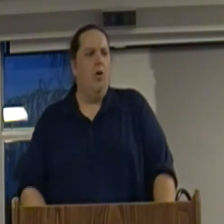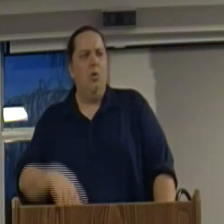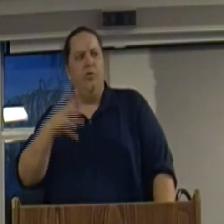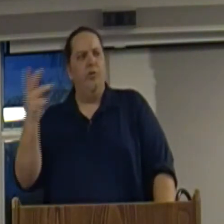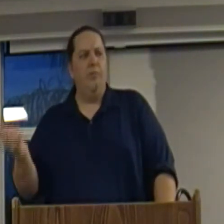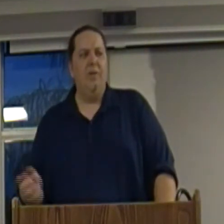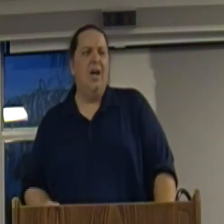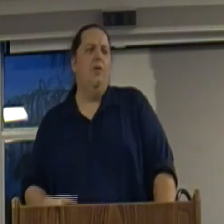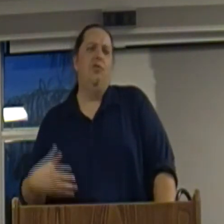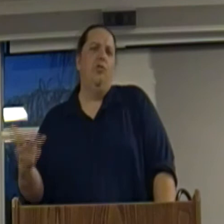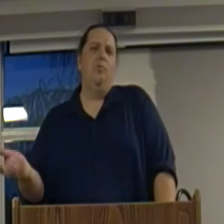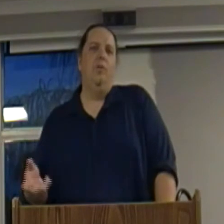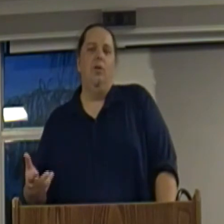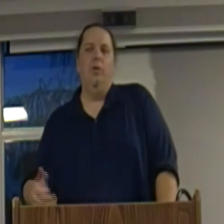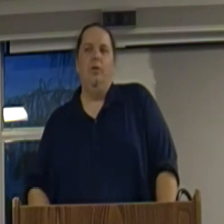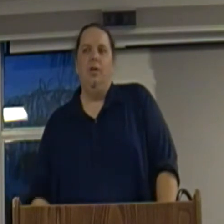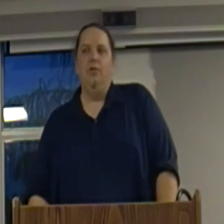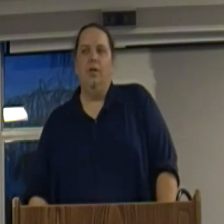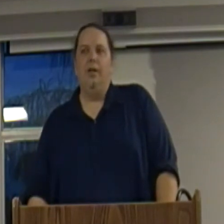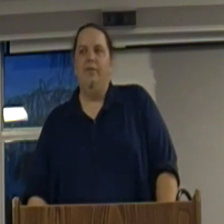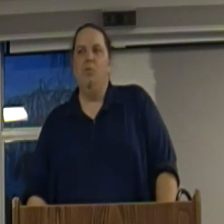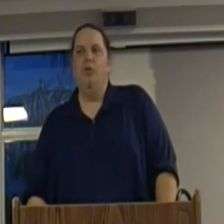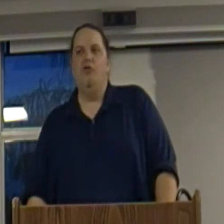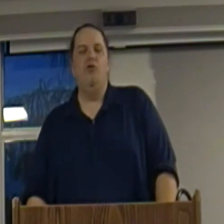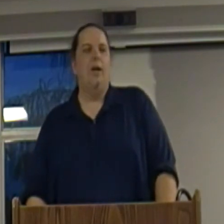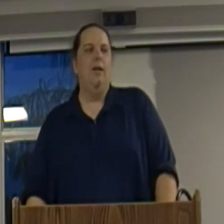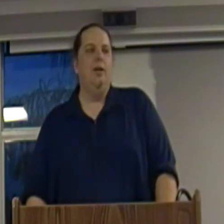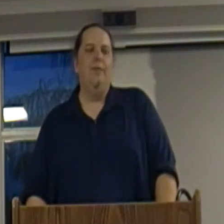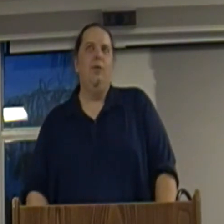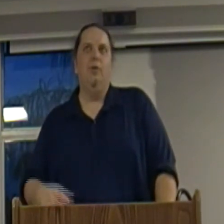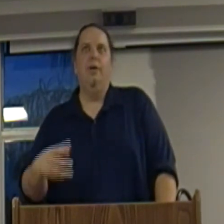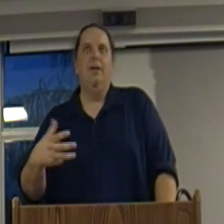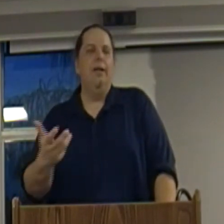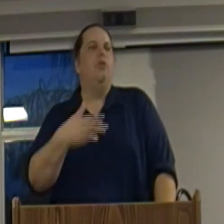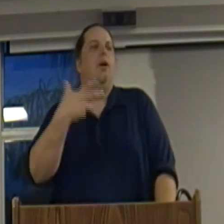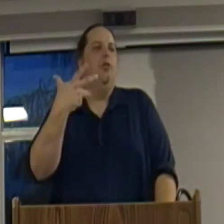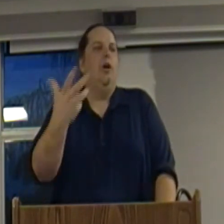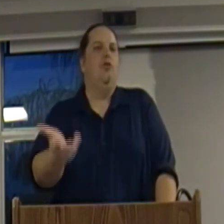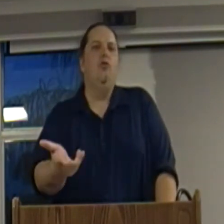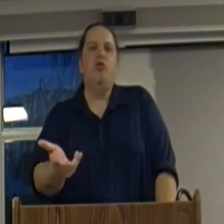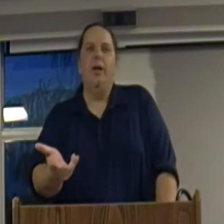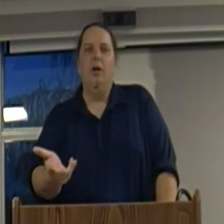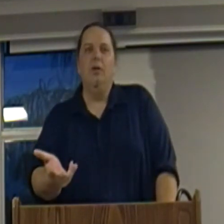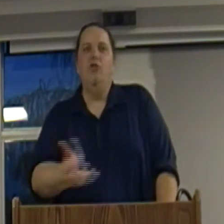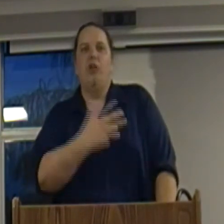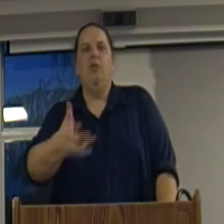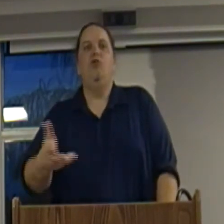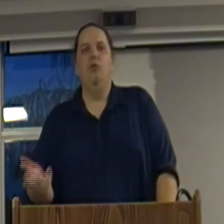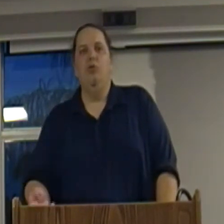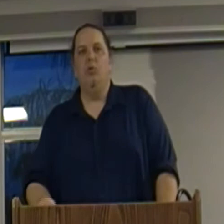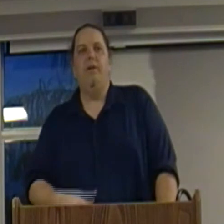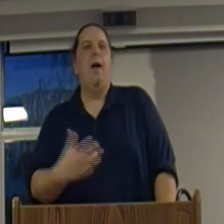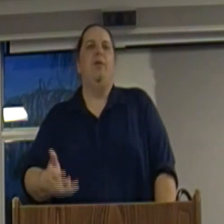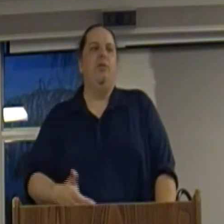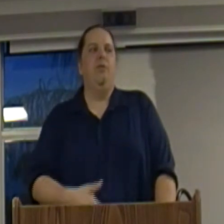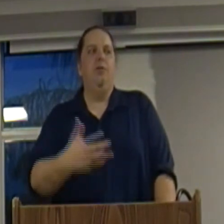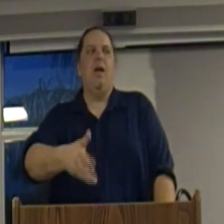it's a whole system. Now, it's just, you know, what you did. So, like, if you were a shoe shiner, you know, if you, like, a, a shoe shiner shines shoes, well, a capitalist does